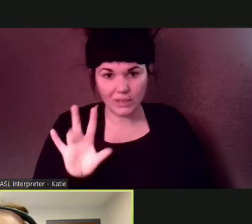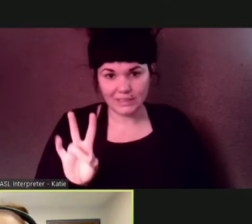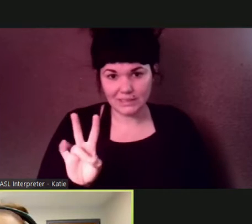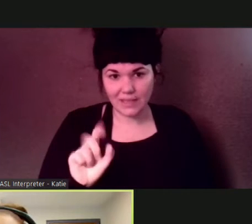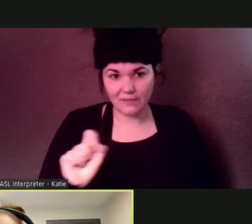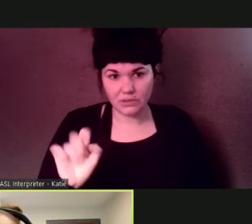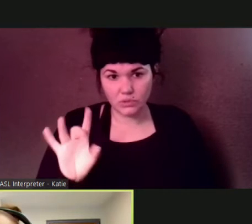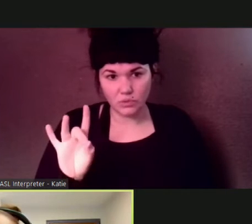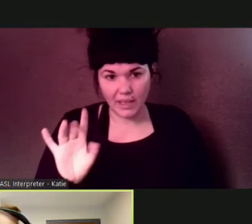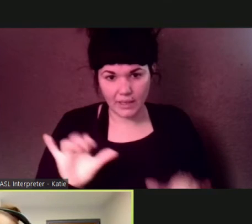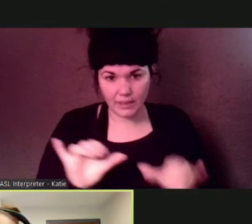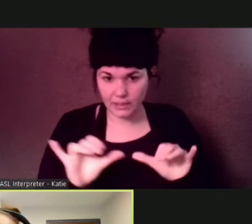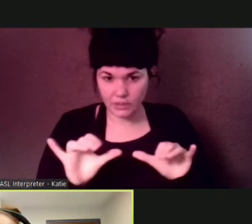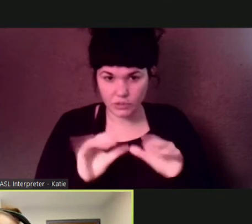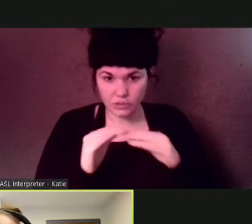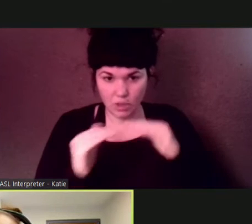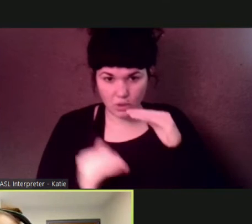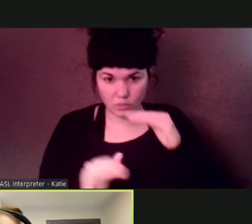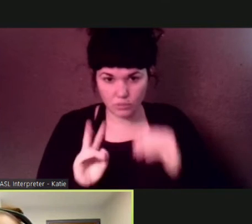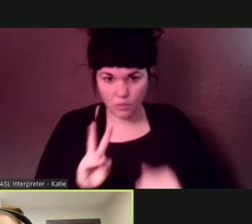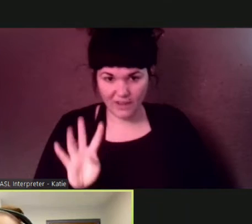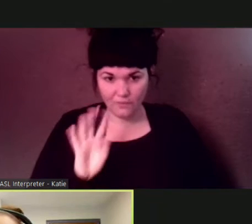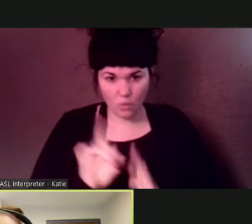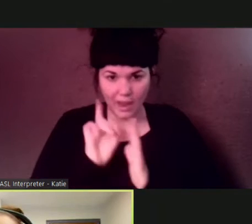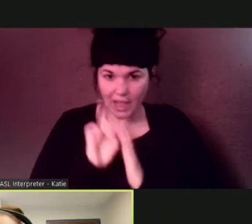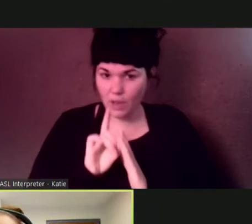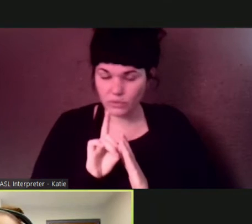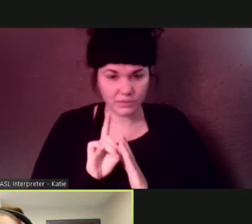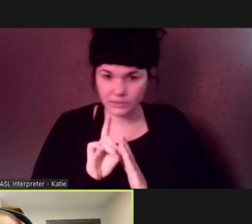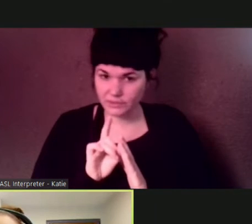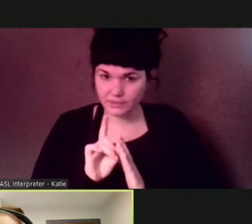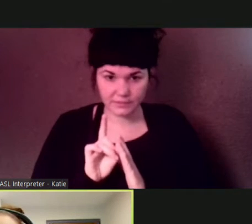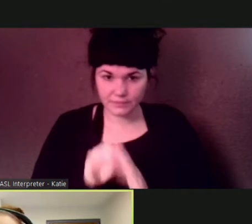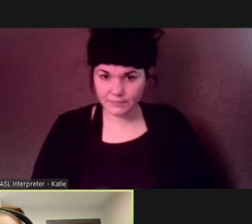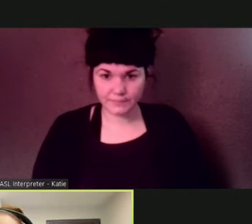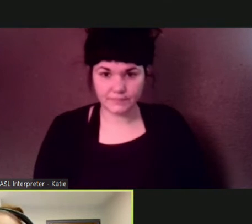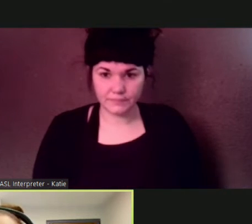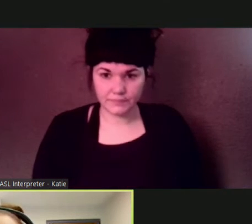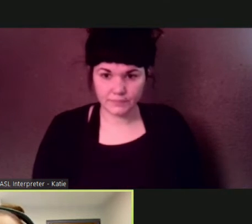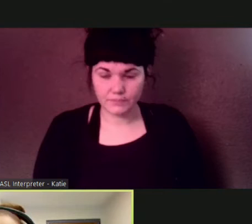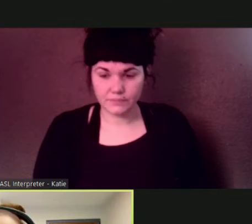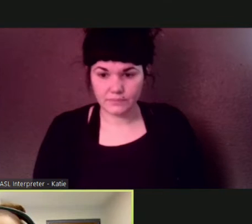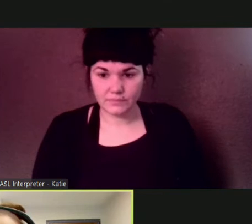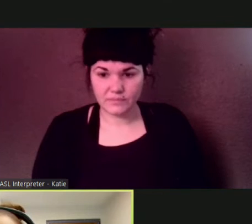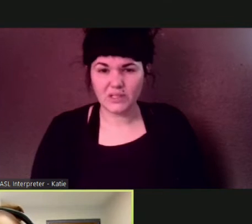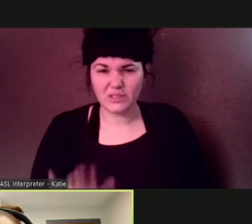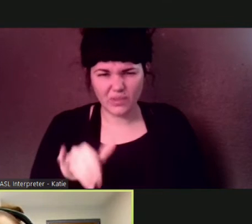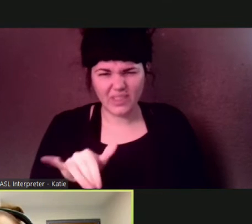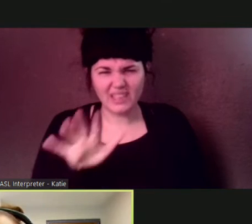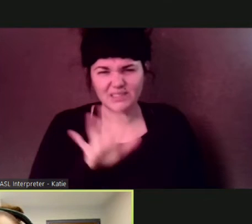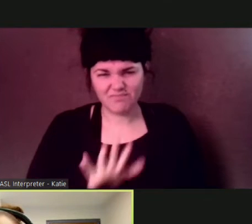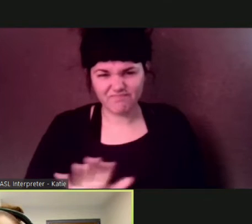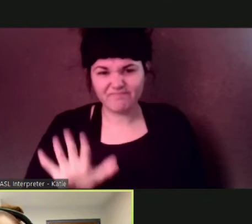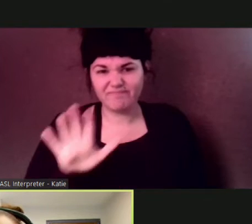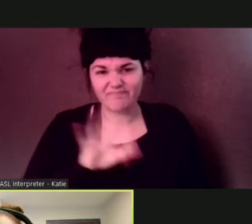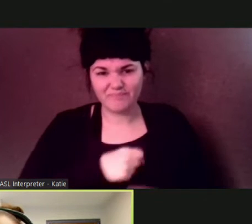a less than 24 hour period so that uh you know is the proximate cause um you know the